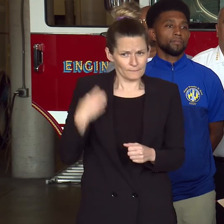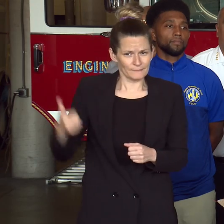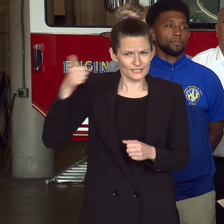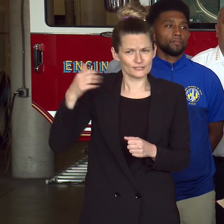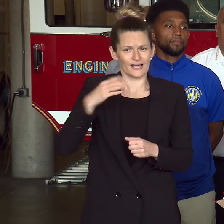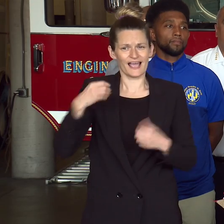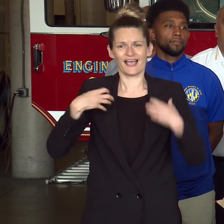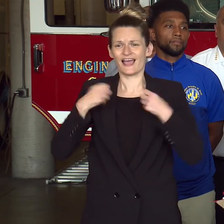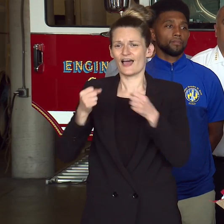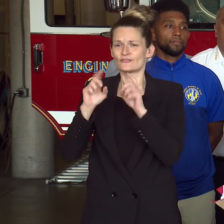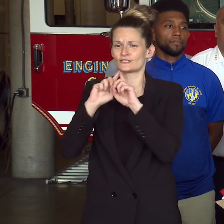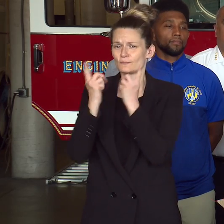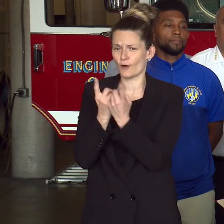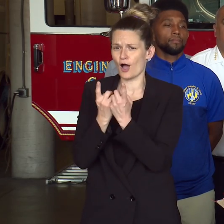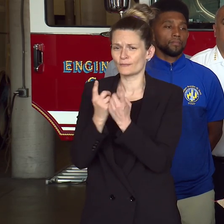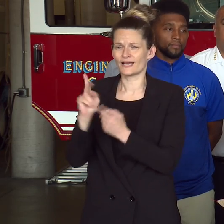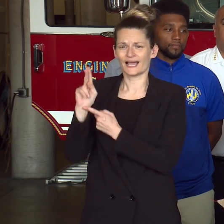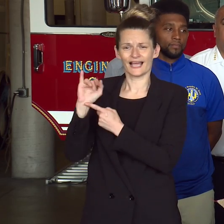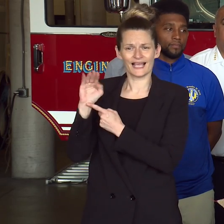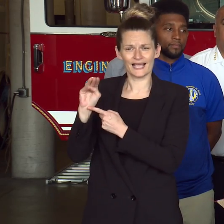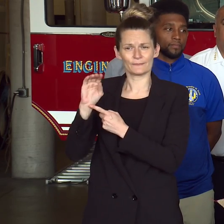Department, Kim Ischman.